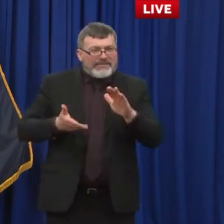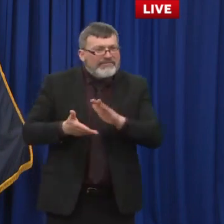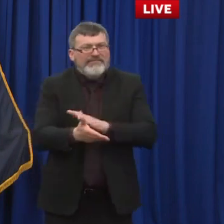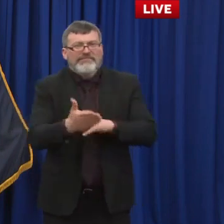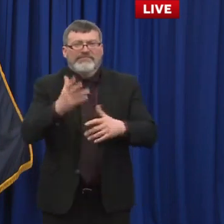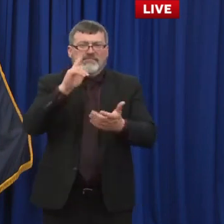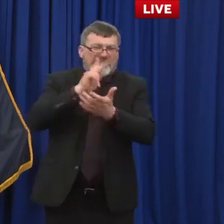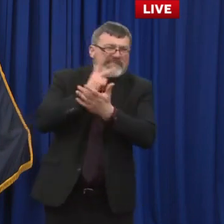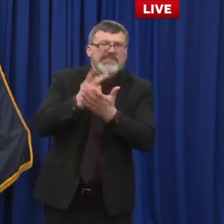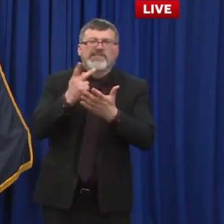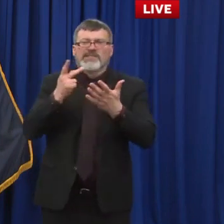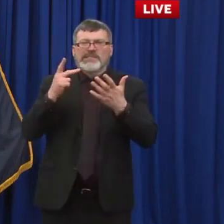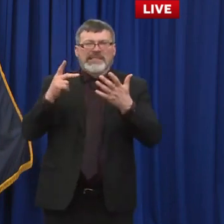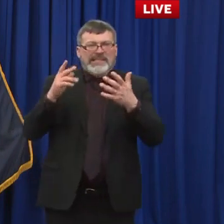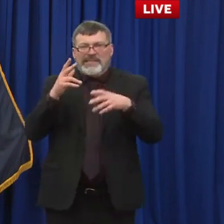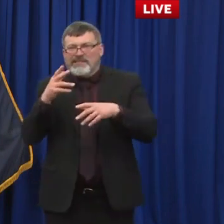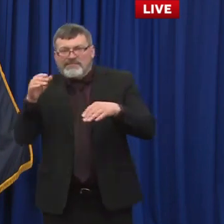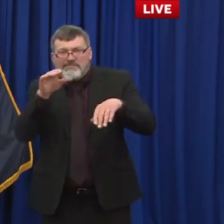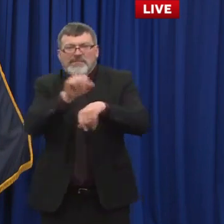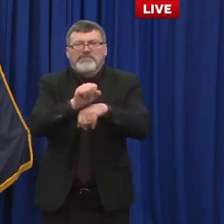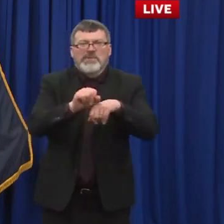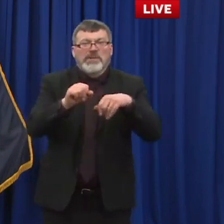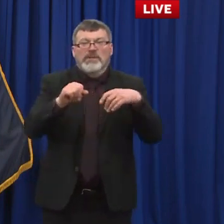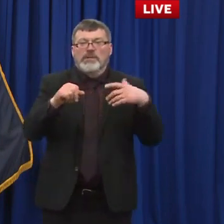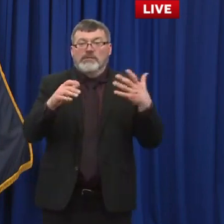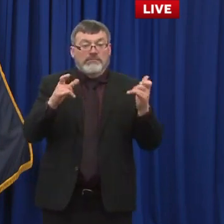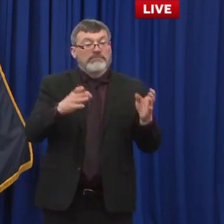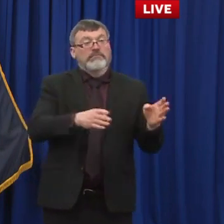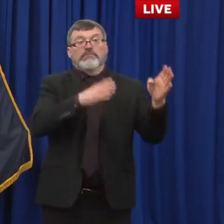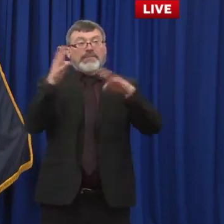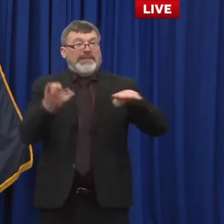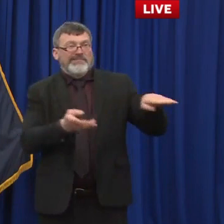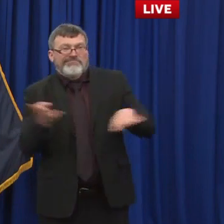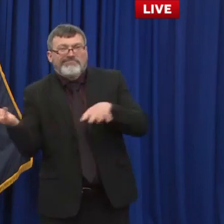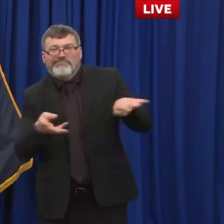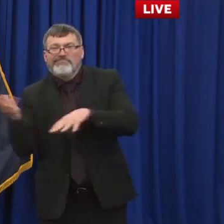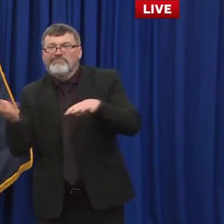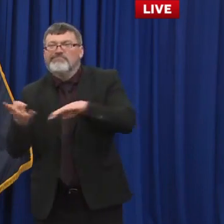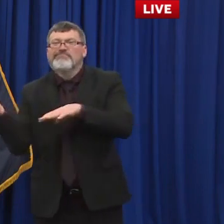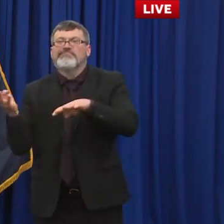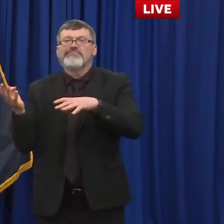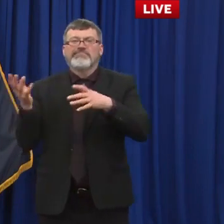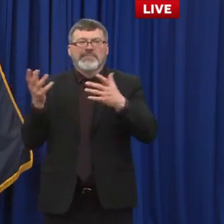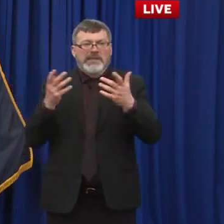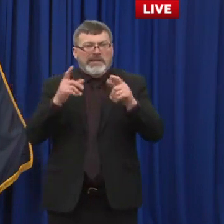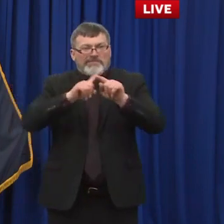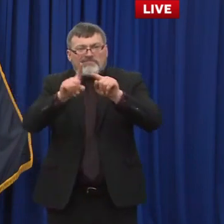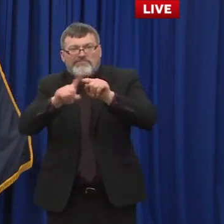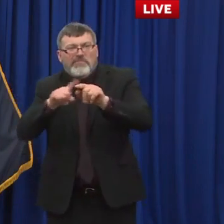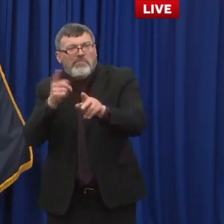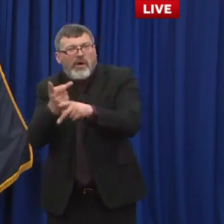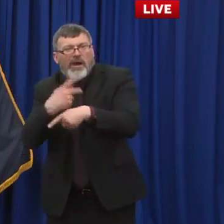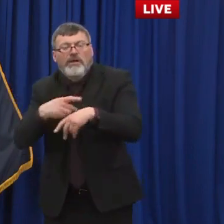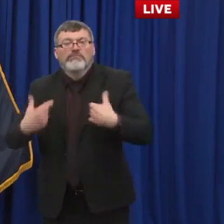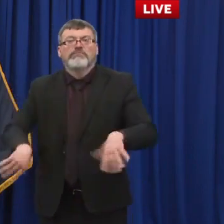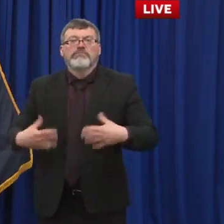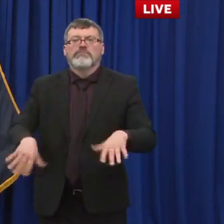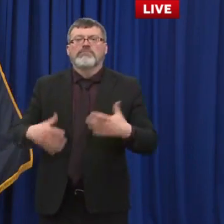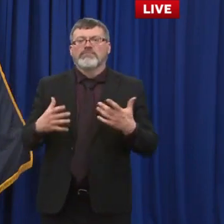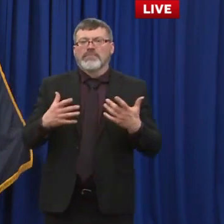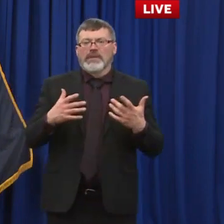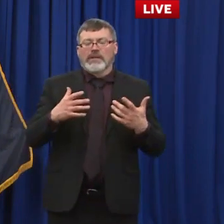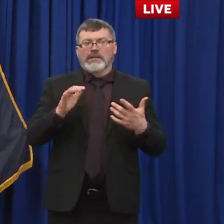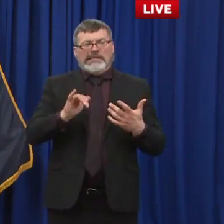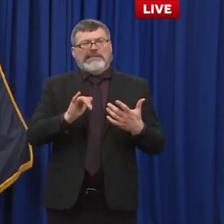companies and these new manufacturers that have moved in here over the past year um you know we reconfirmed I went back to if you remember there was a